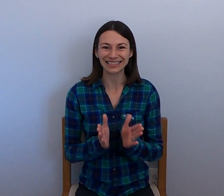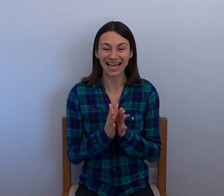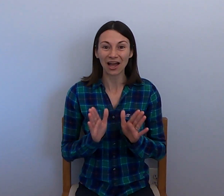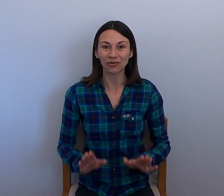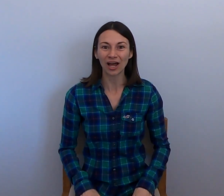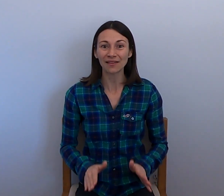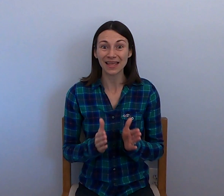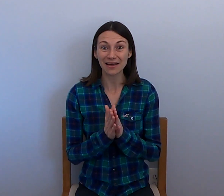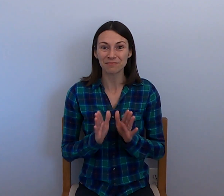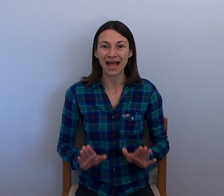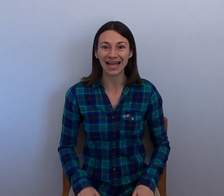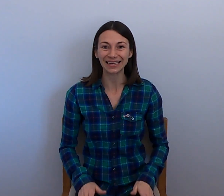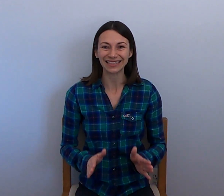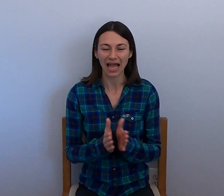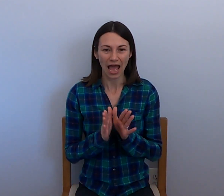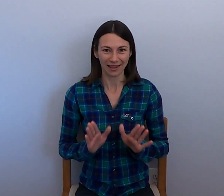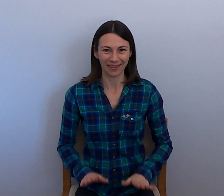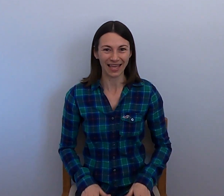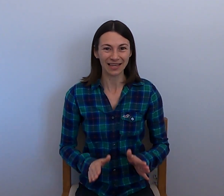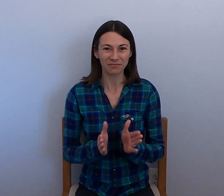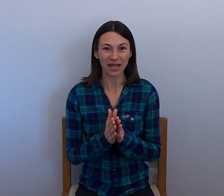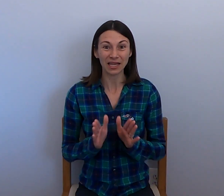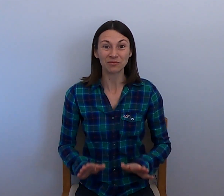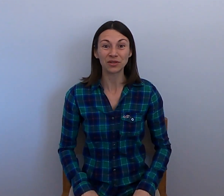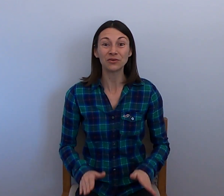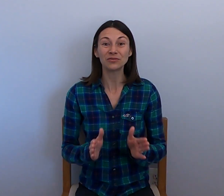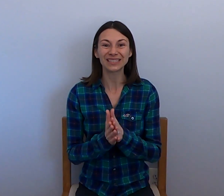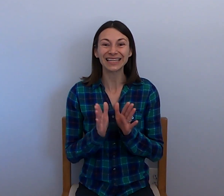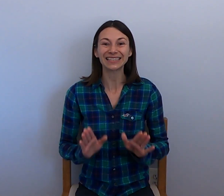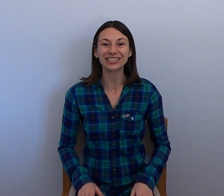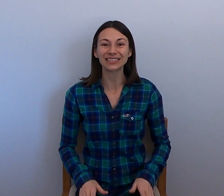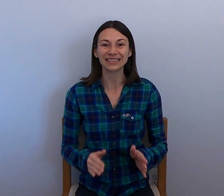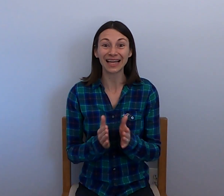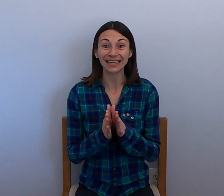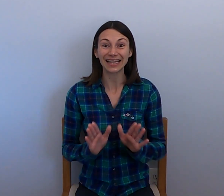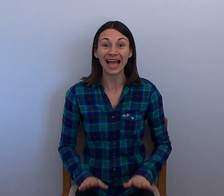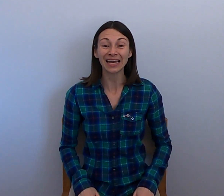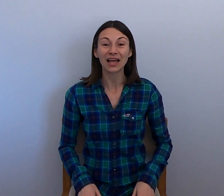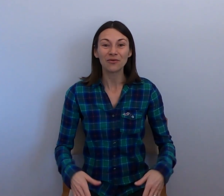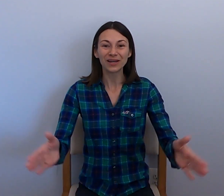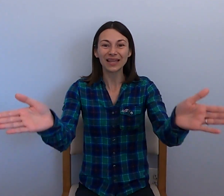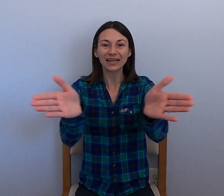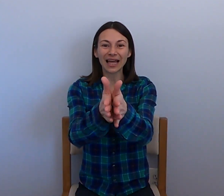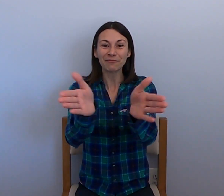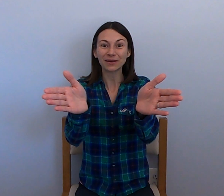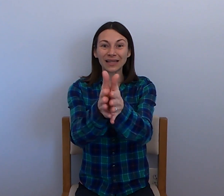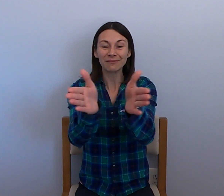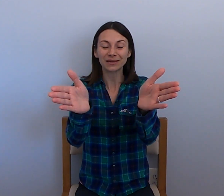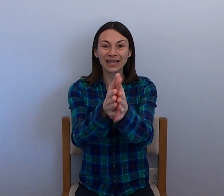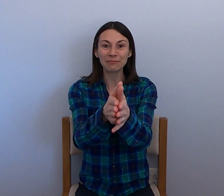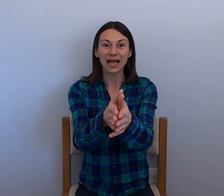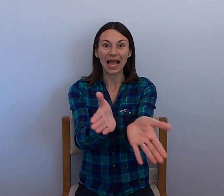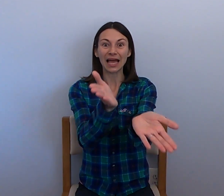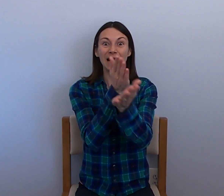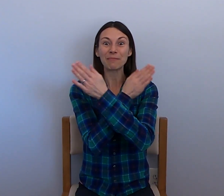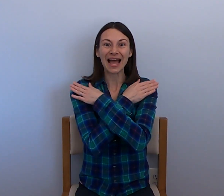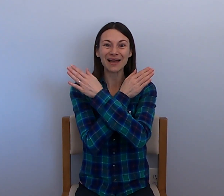down on their mat, they made music just like that with a clap, clap, clap and a pat,